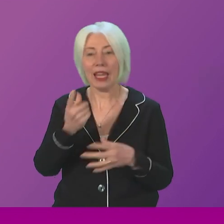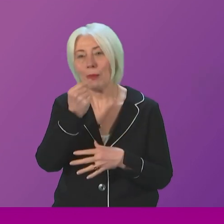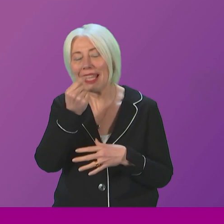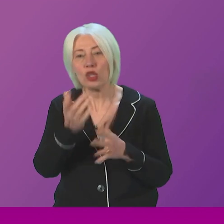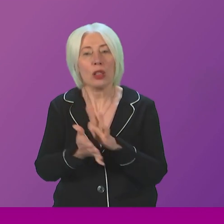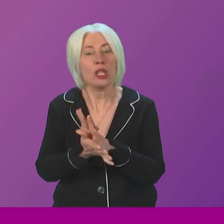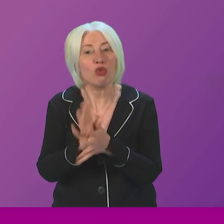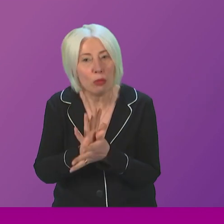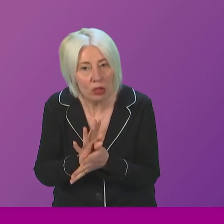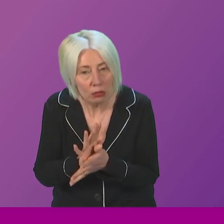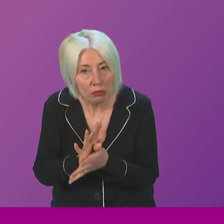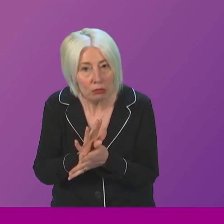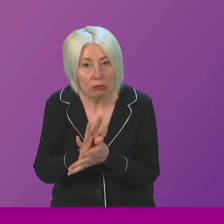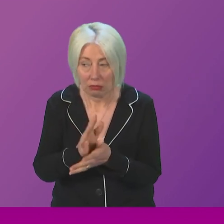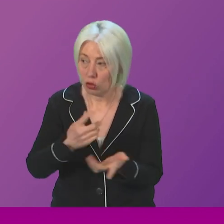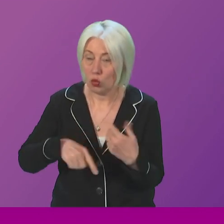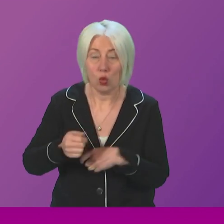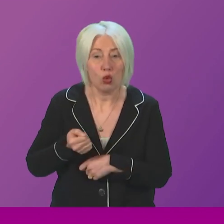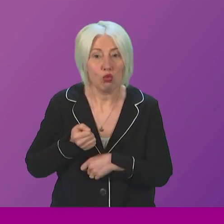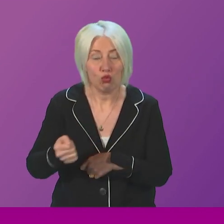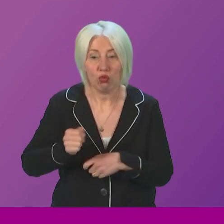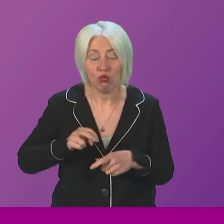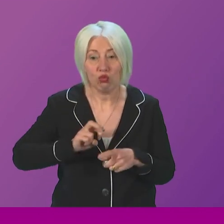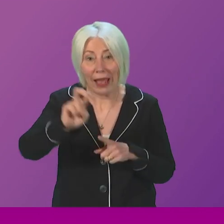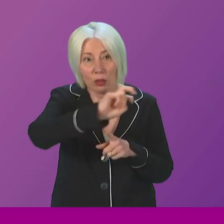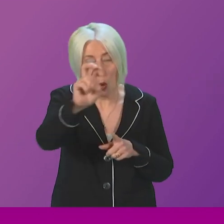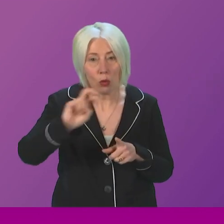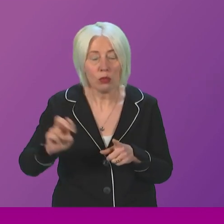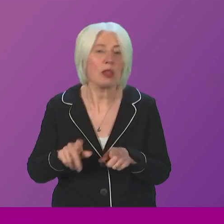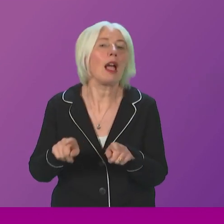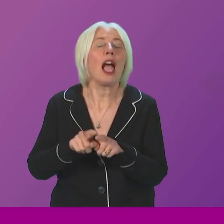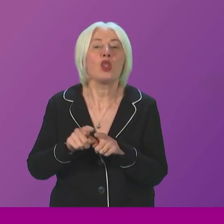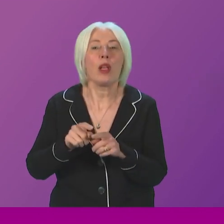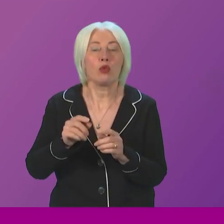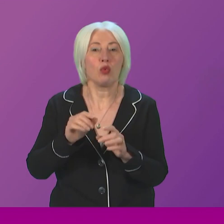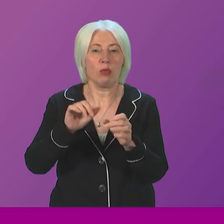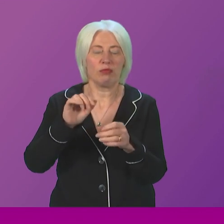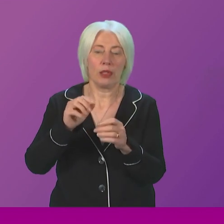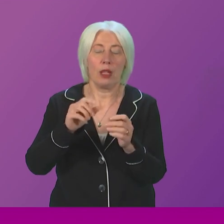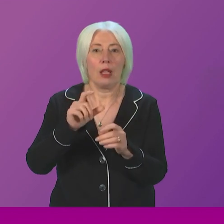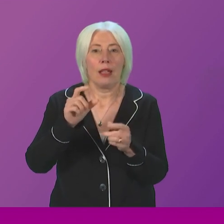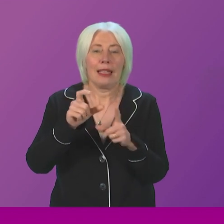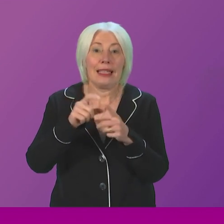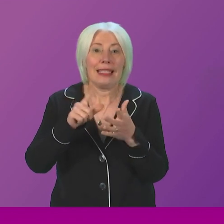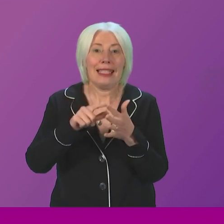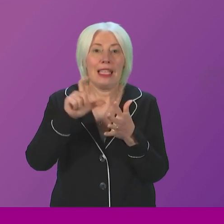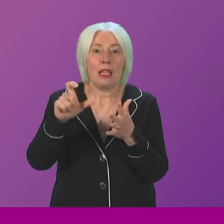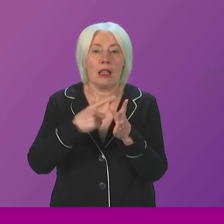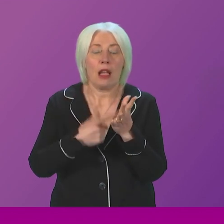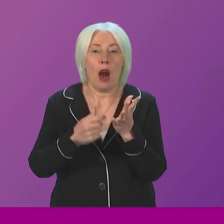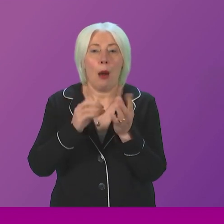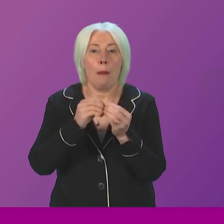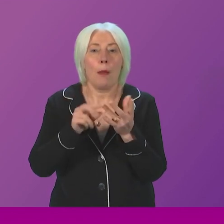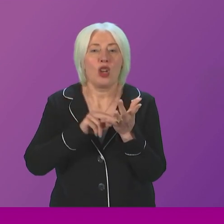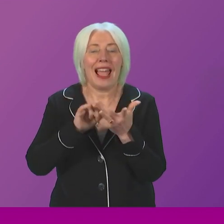disruption to our transport network. And the proposed decarbonisation works on the Vital Rail line would have